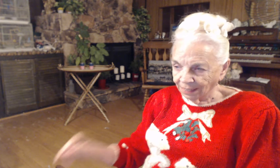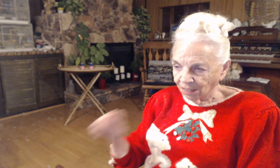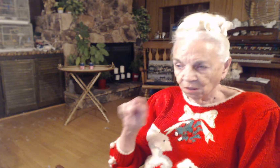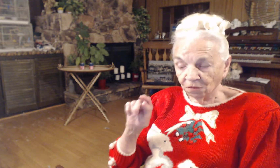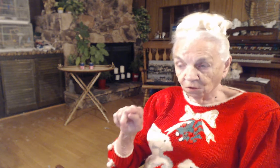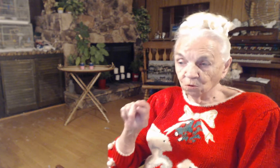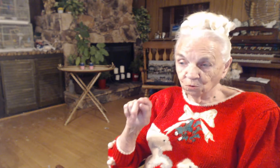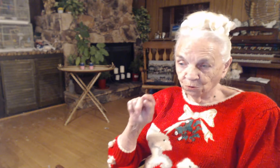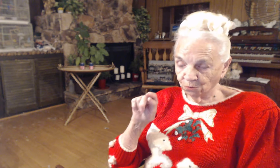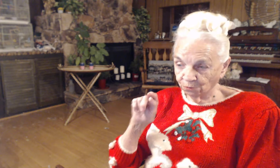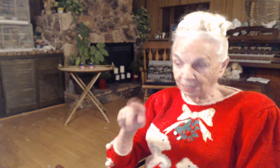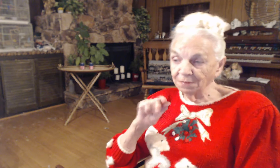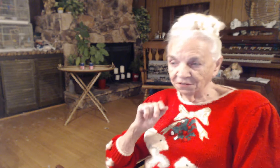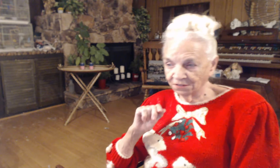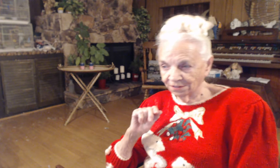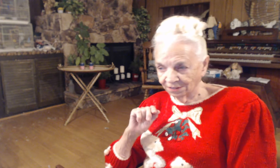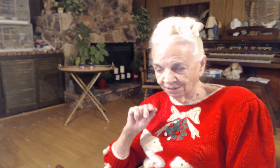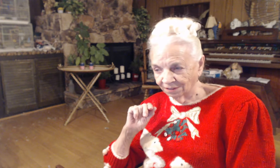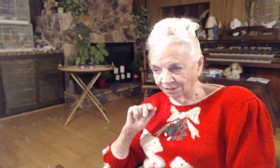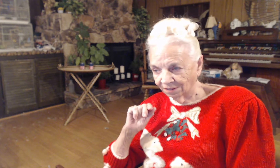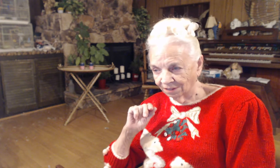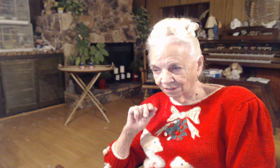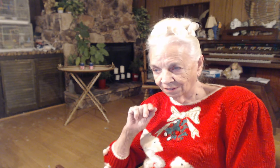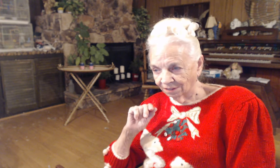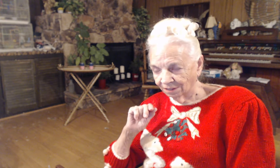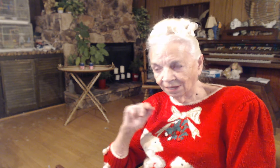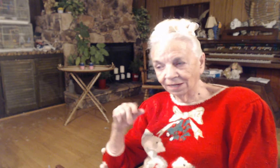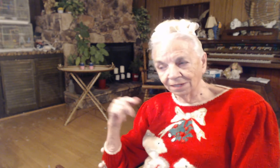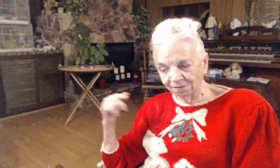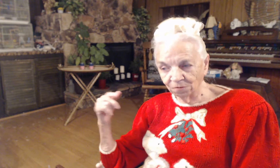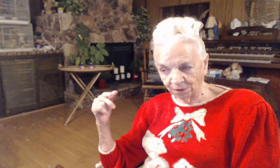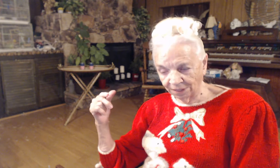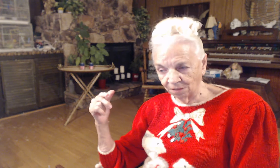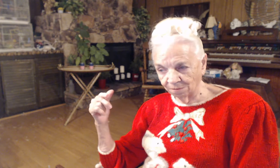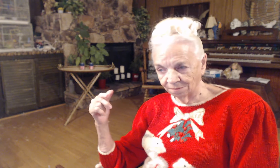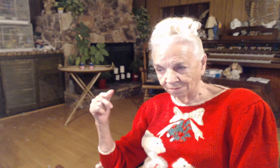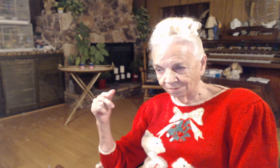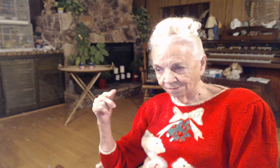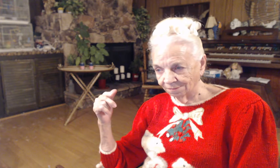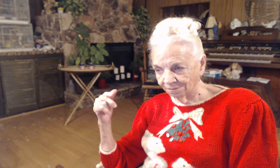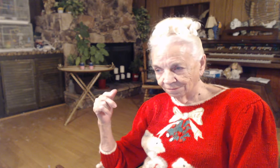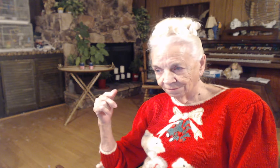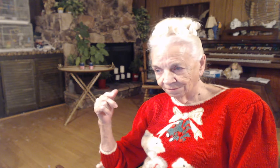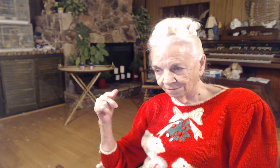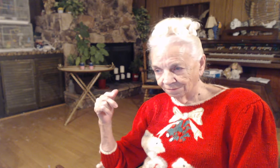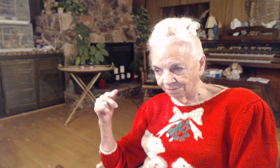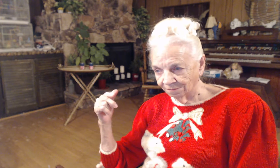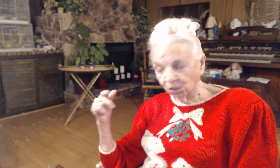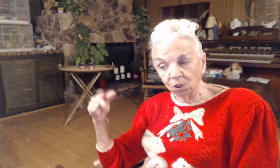Those demons had lived with him earlier,